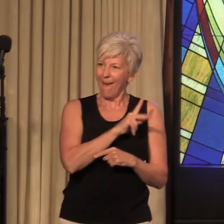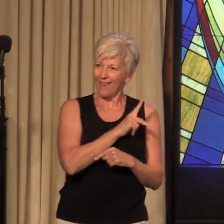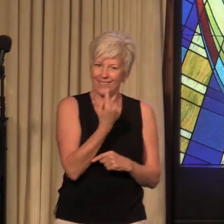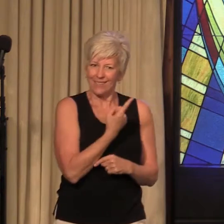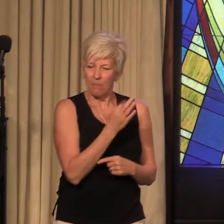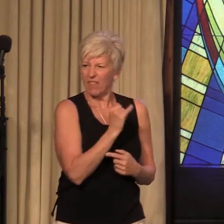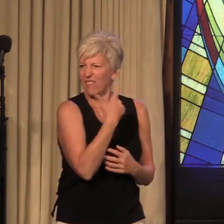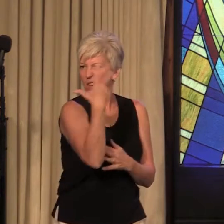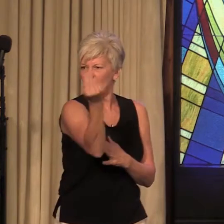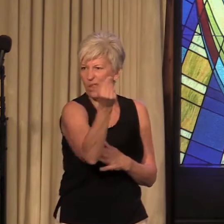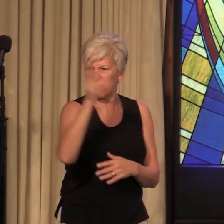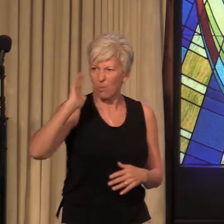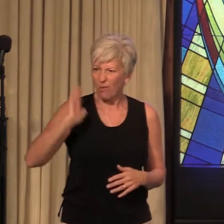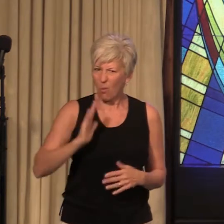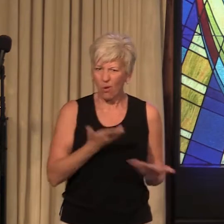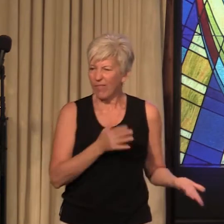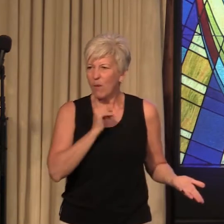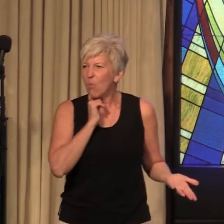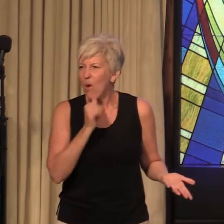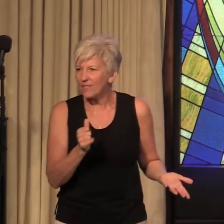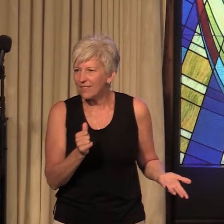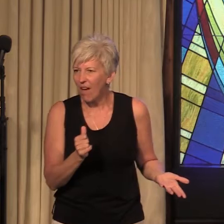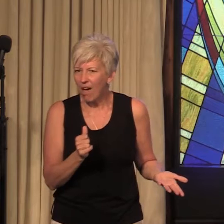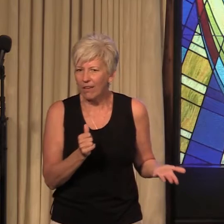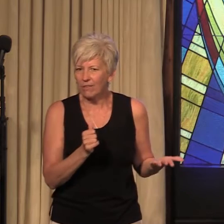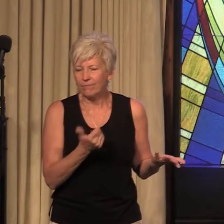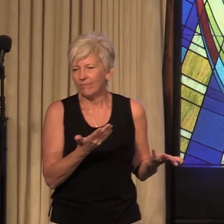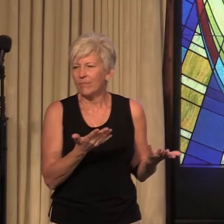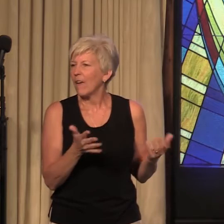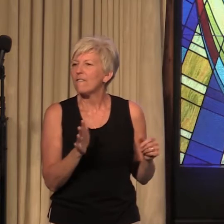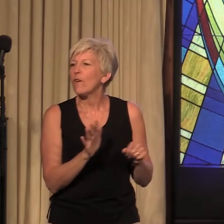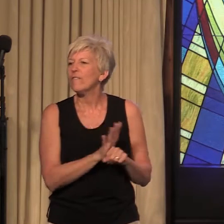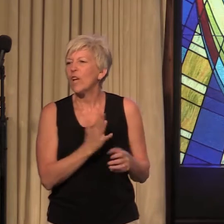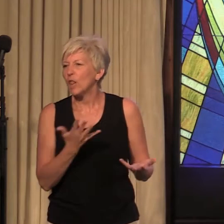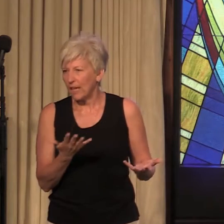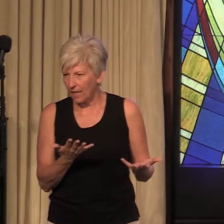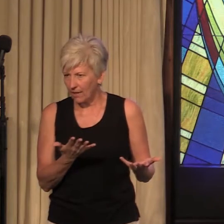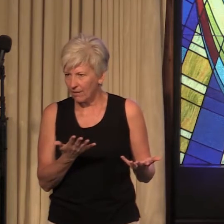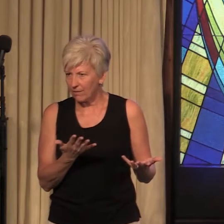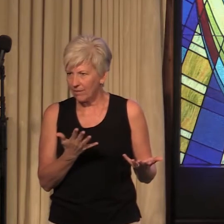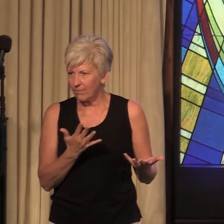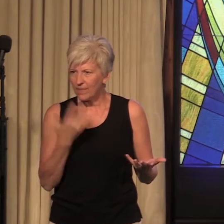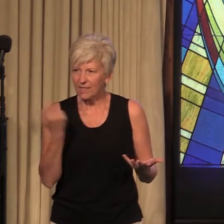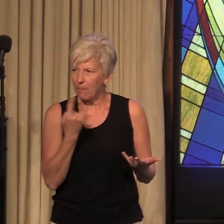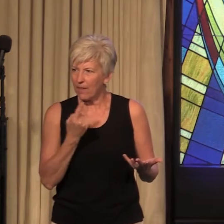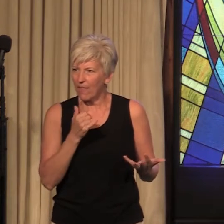before, something that was not fulfilling, something that was crushing your soul,